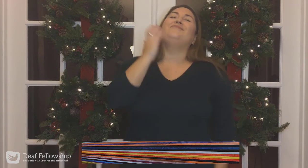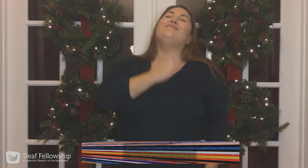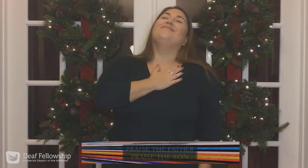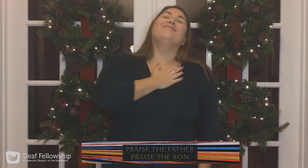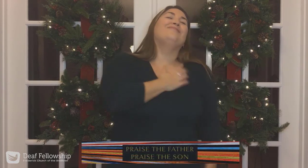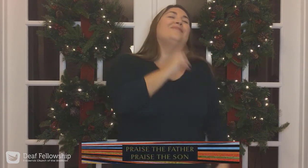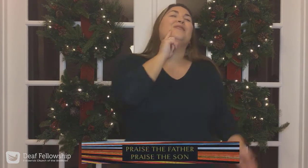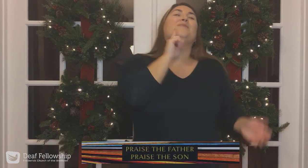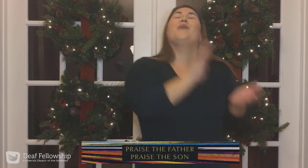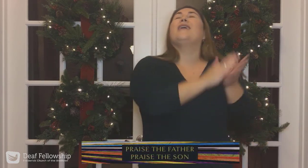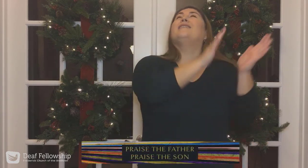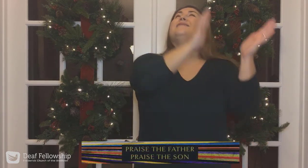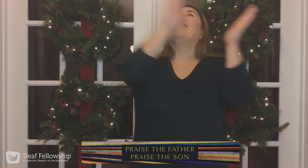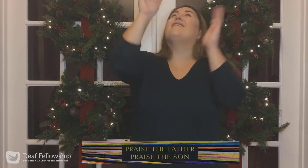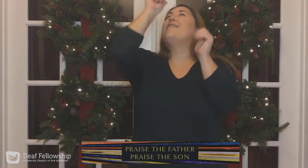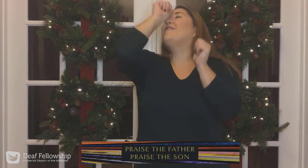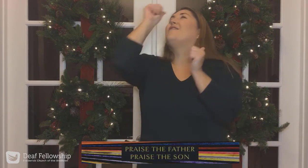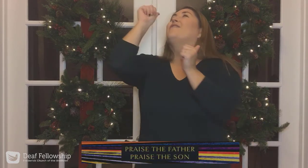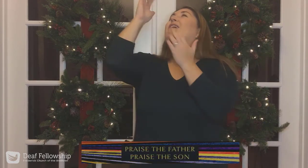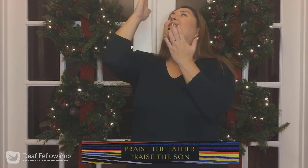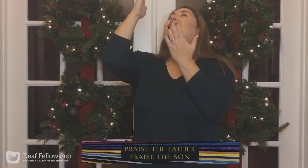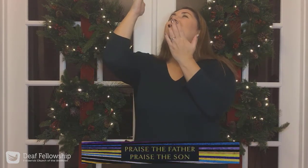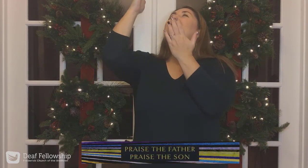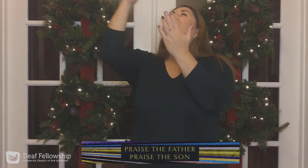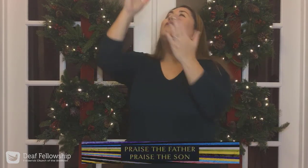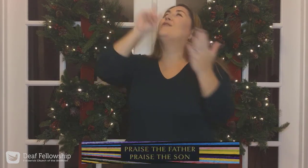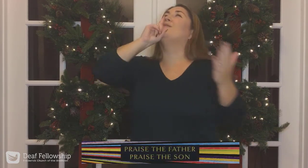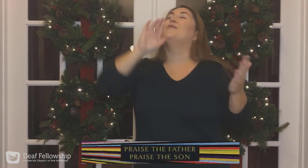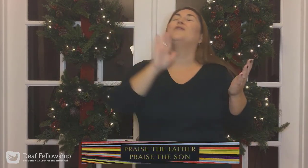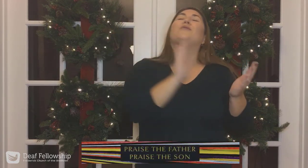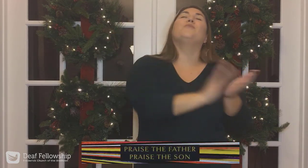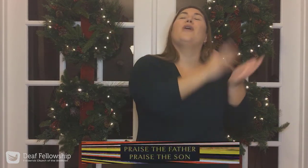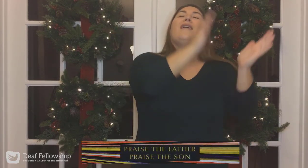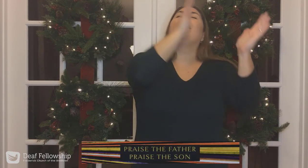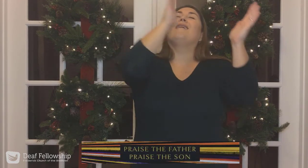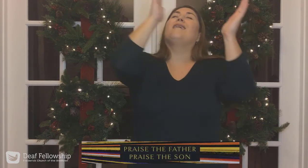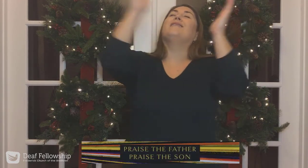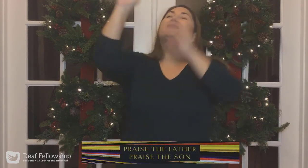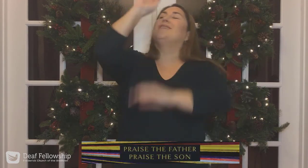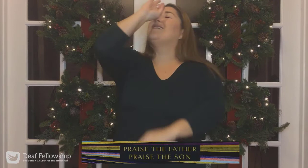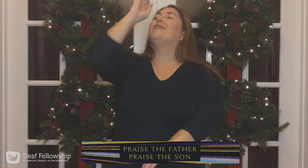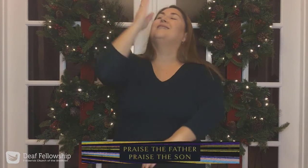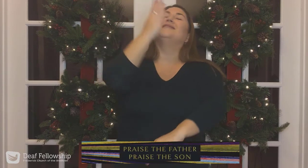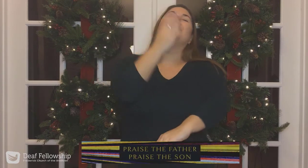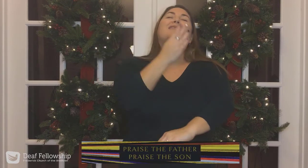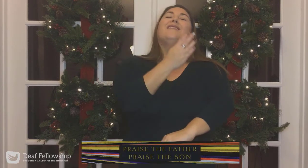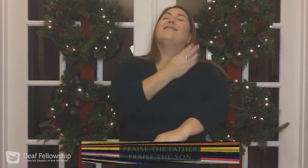Praise the Father, praise the Son,